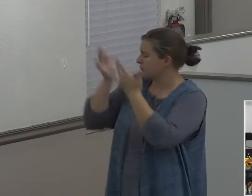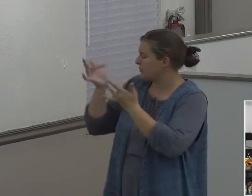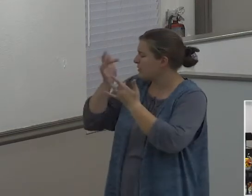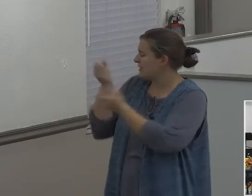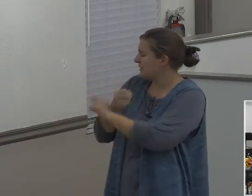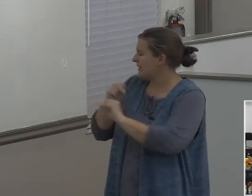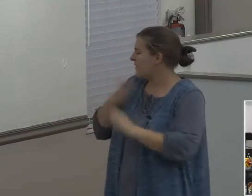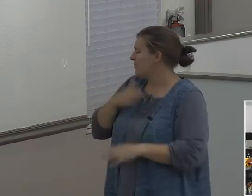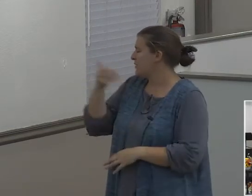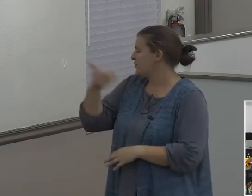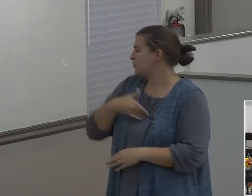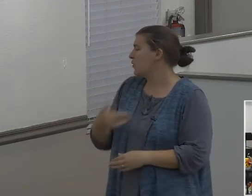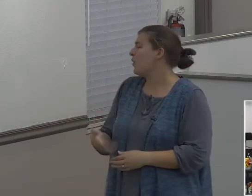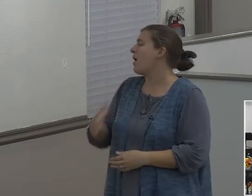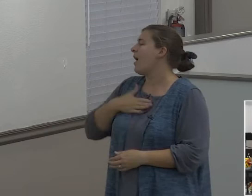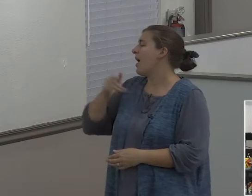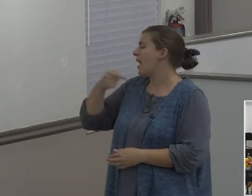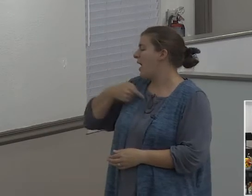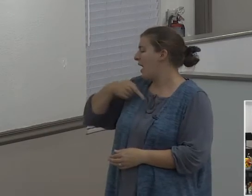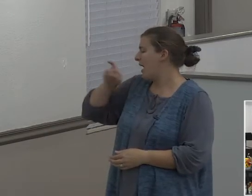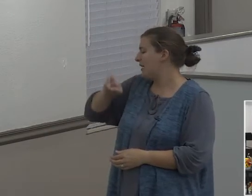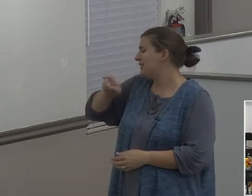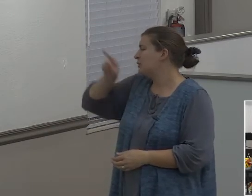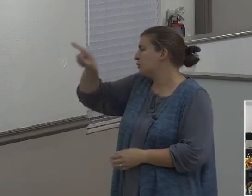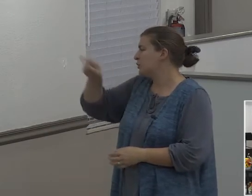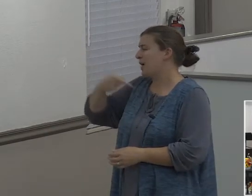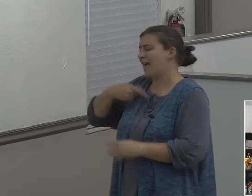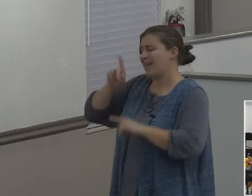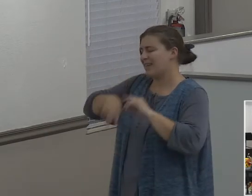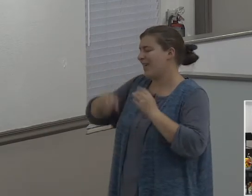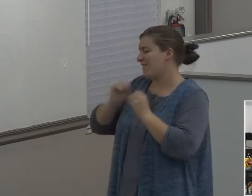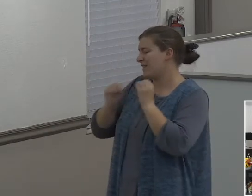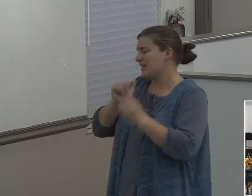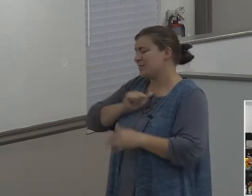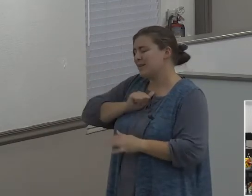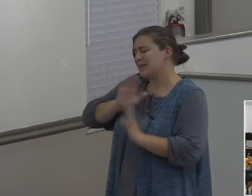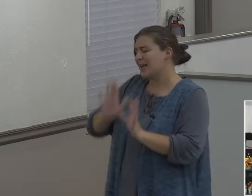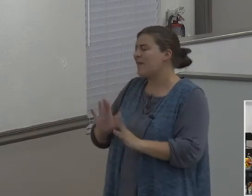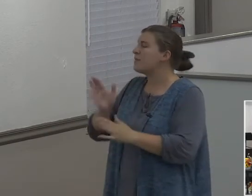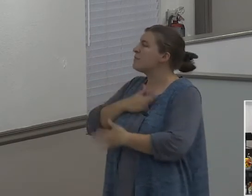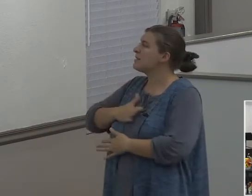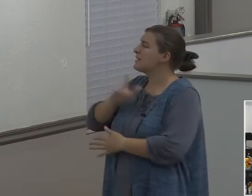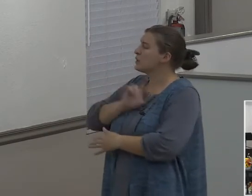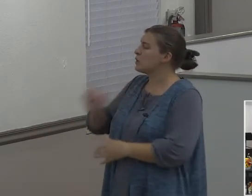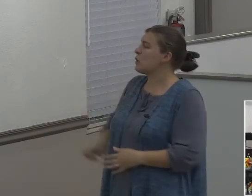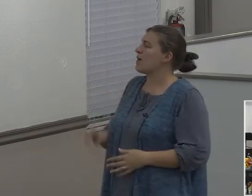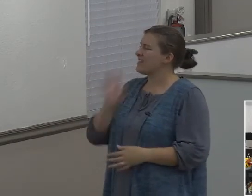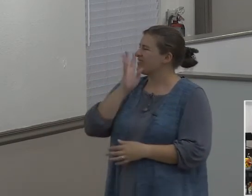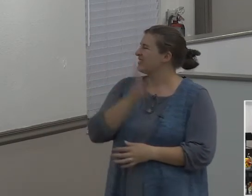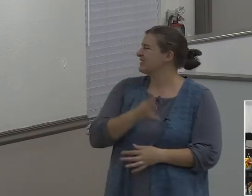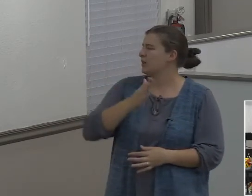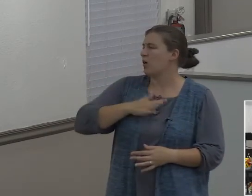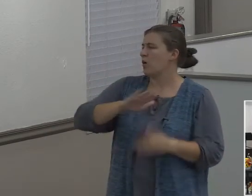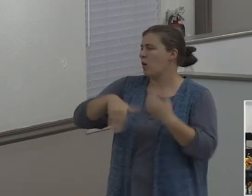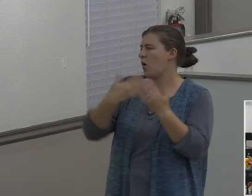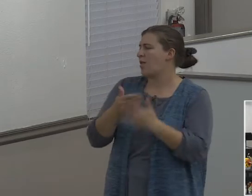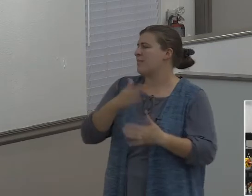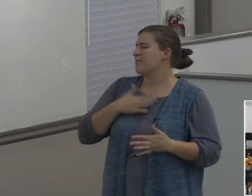I need you. I can't fix this. I need you. Please, Lord, I turn away from any hope of saving myself.